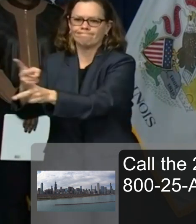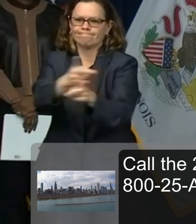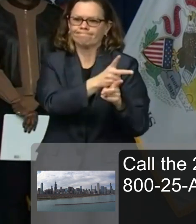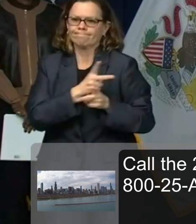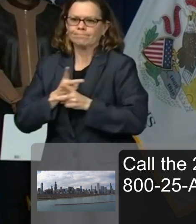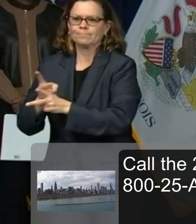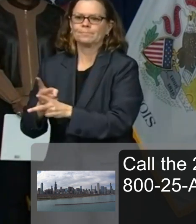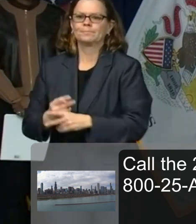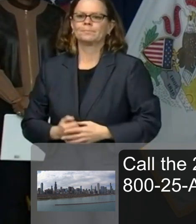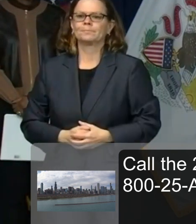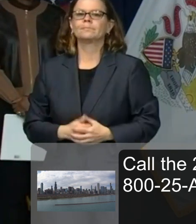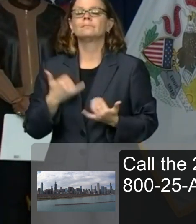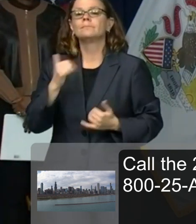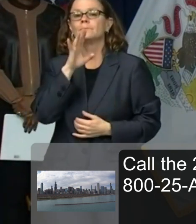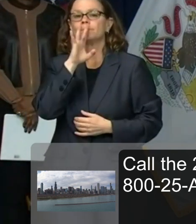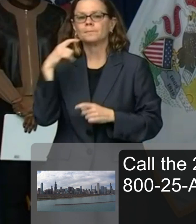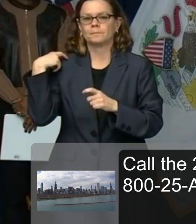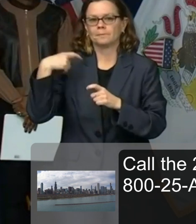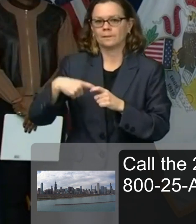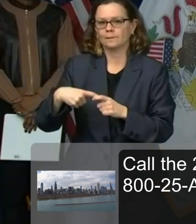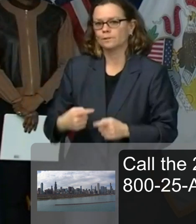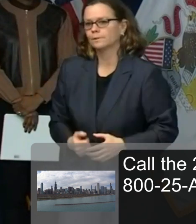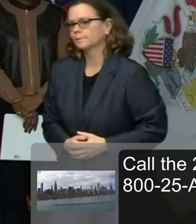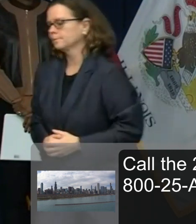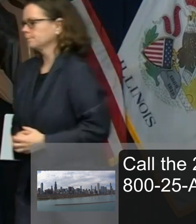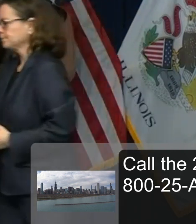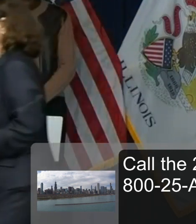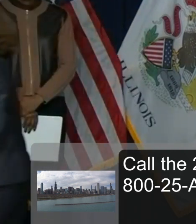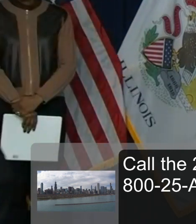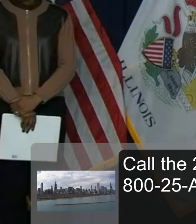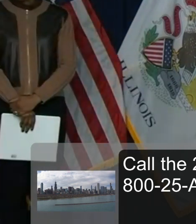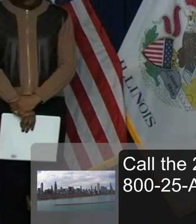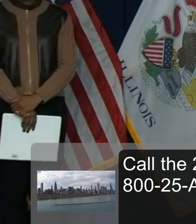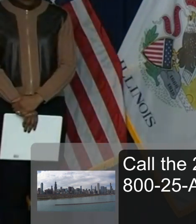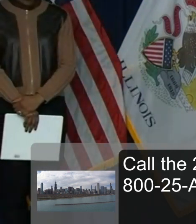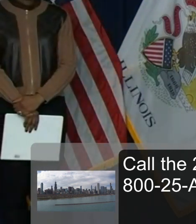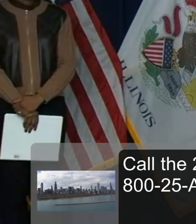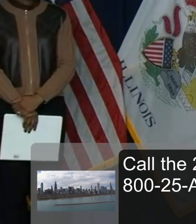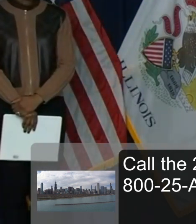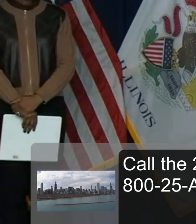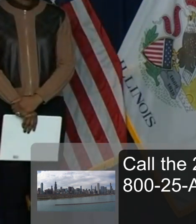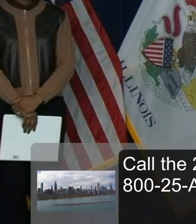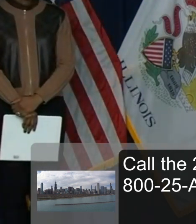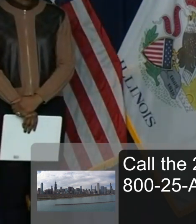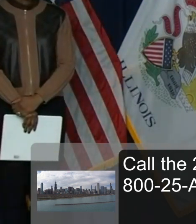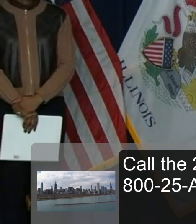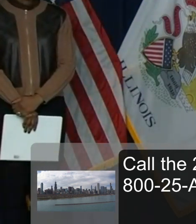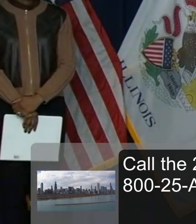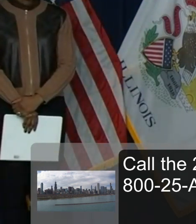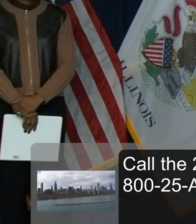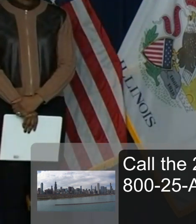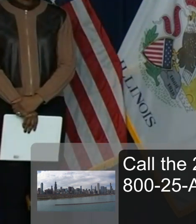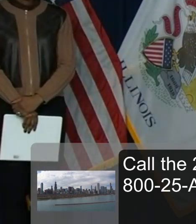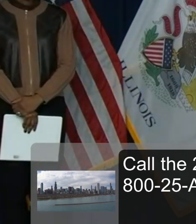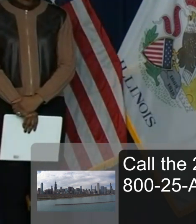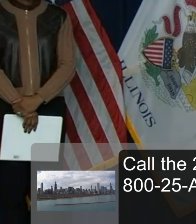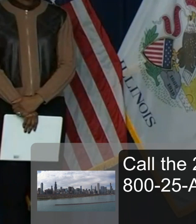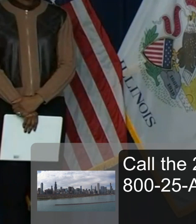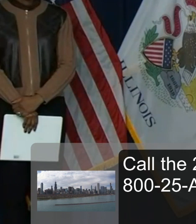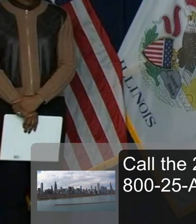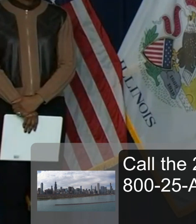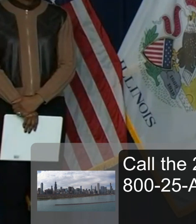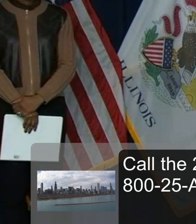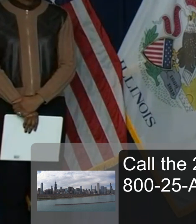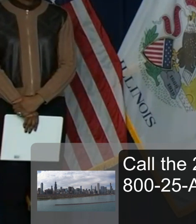Buenas tardes, mi nombre es Ángela Cedeño y soy la directora del centro KEDSI, un centro comunitario de salud mental